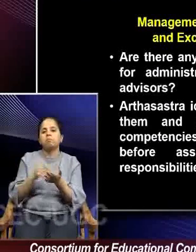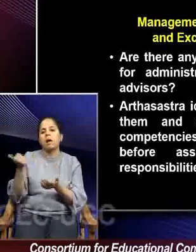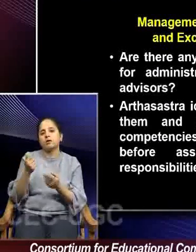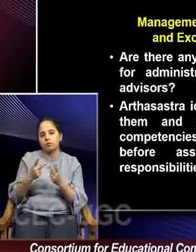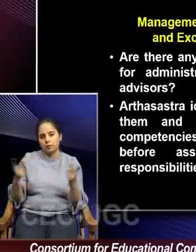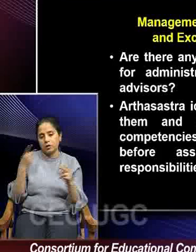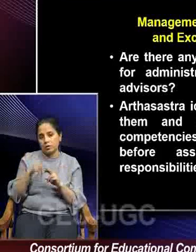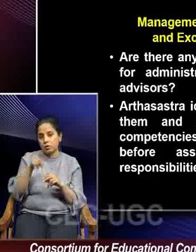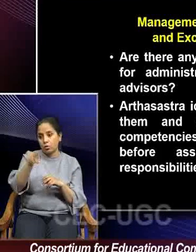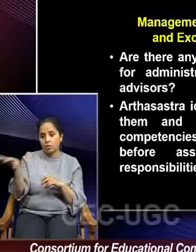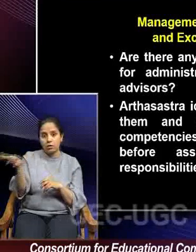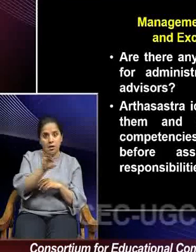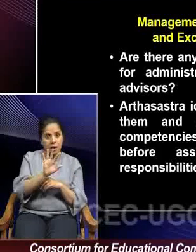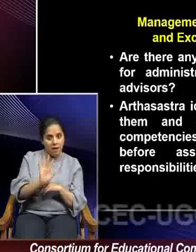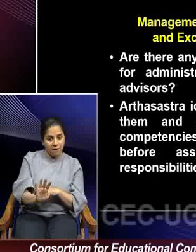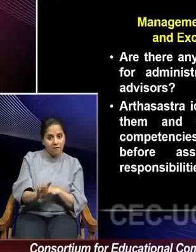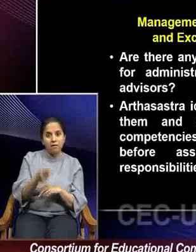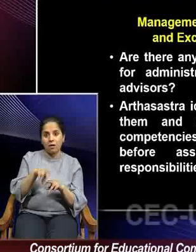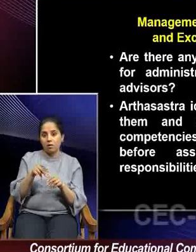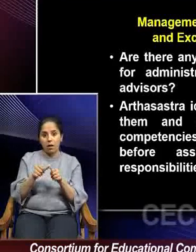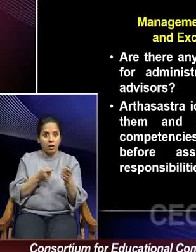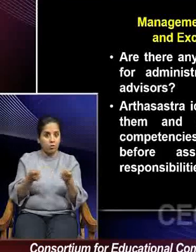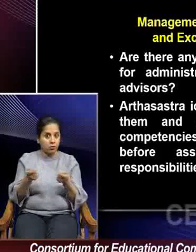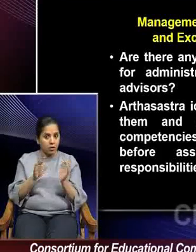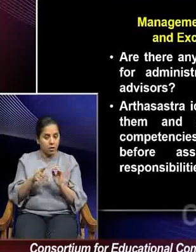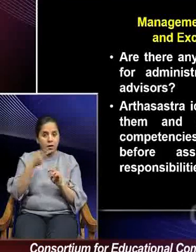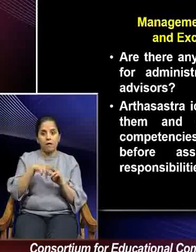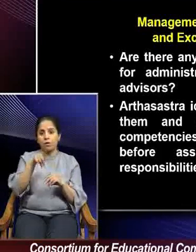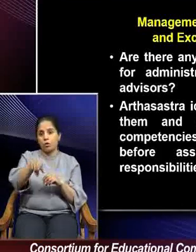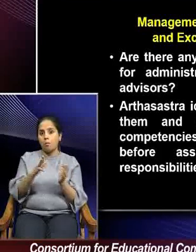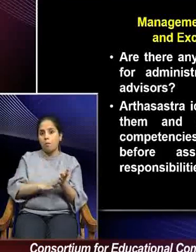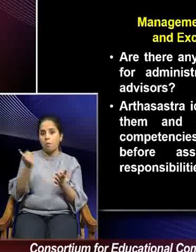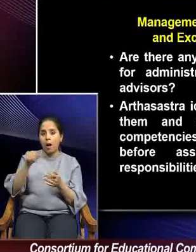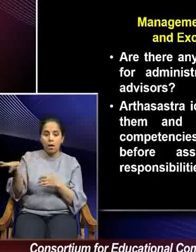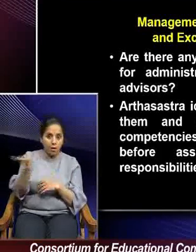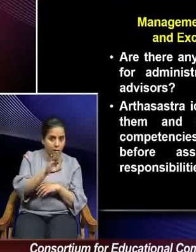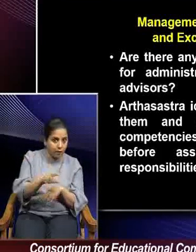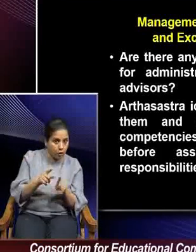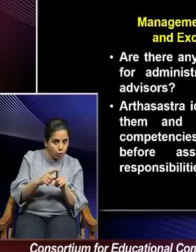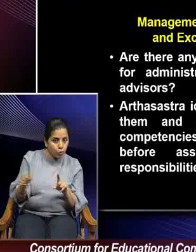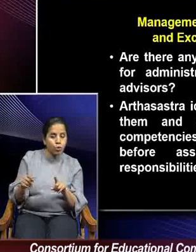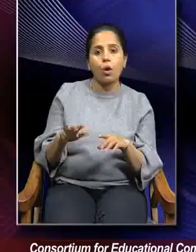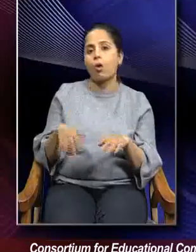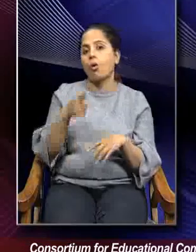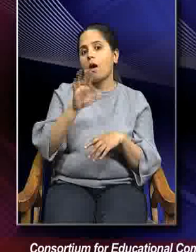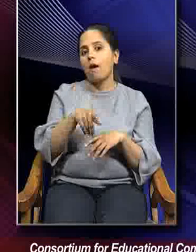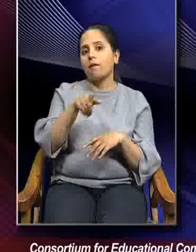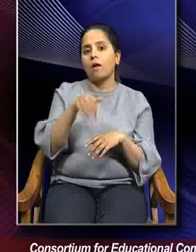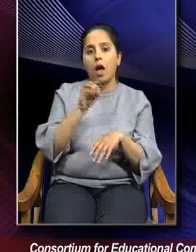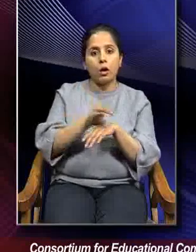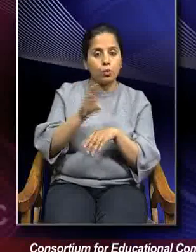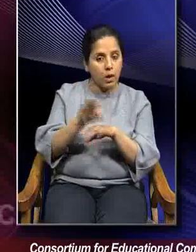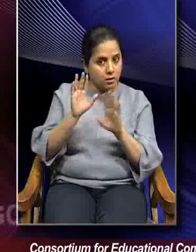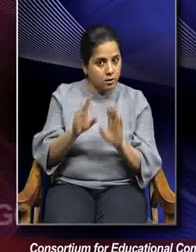If you are appointing an administrator, if you are appointing a manager, if you are going to have an advisor,